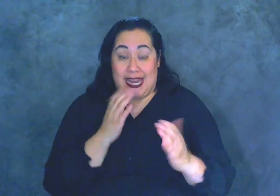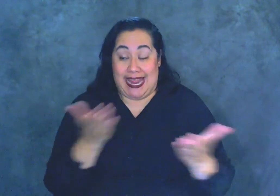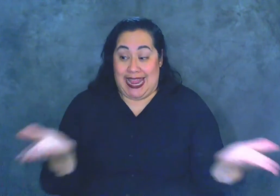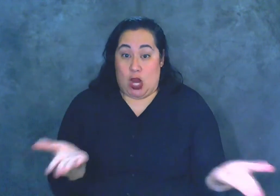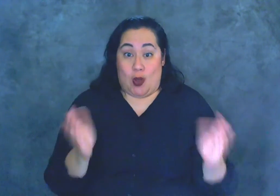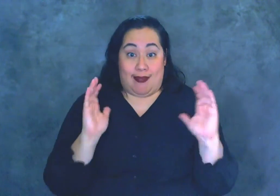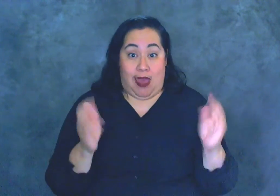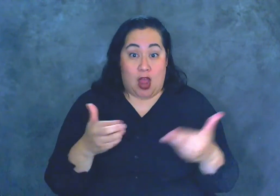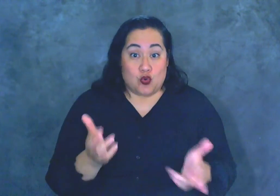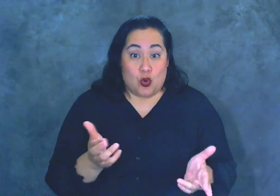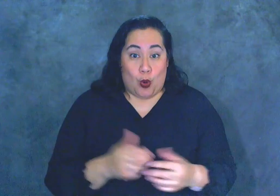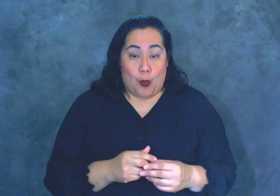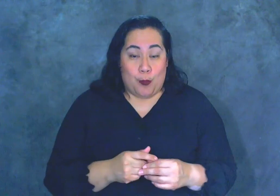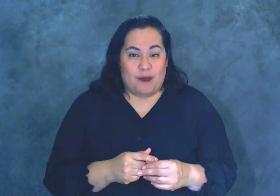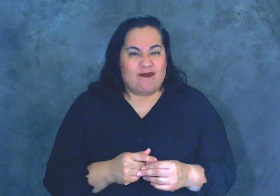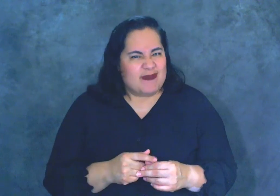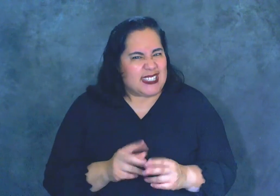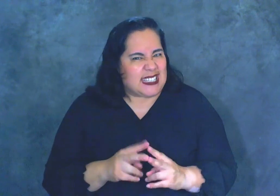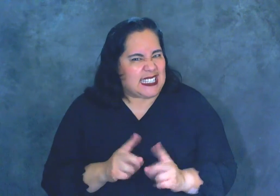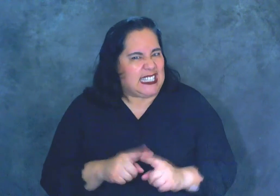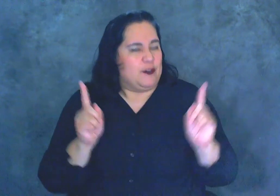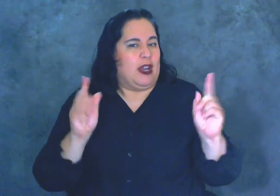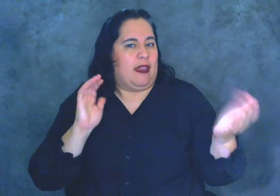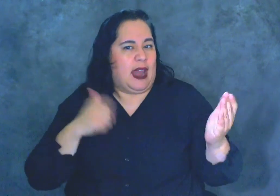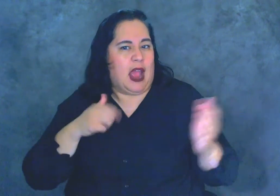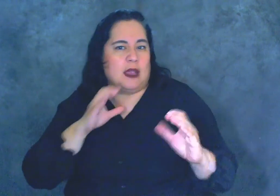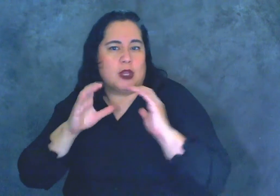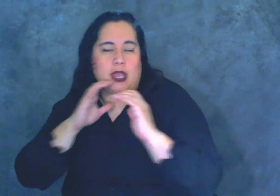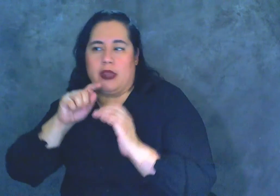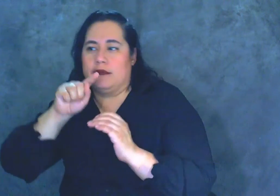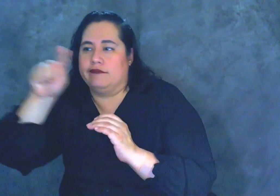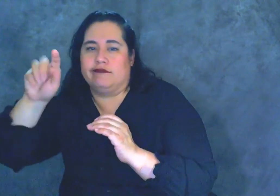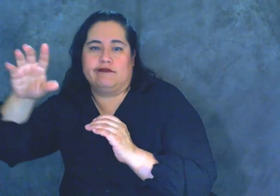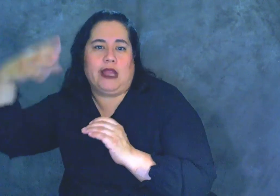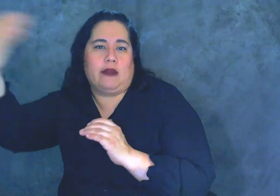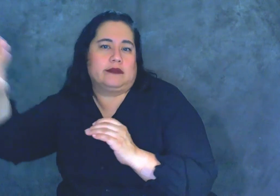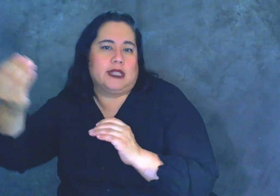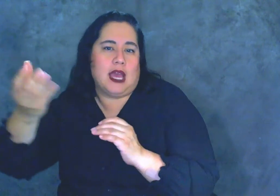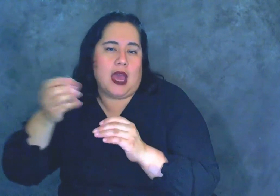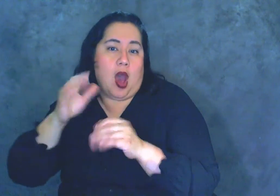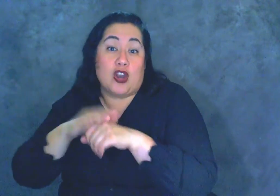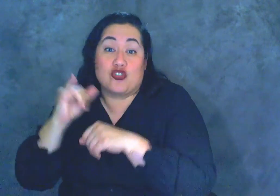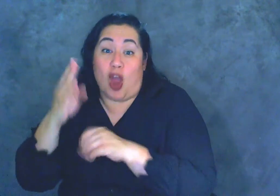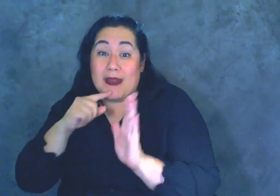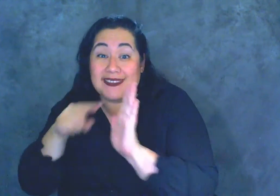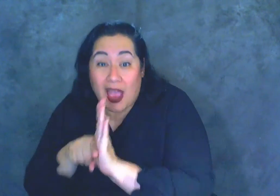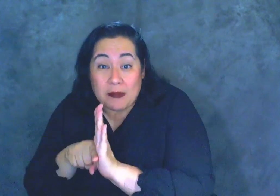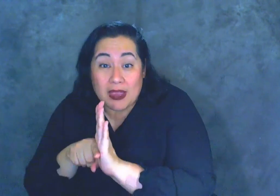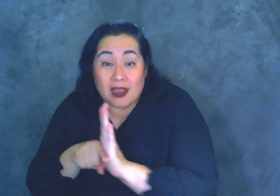classroom is very different than I communicate outside on a job assignment, at home,